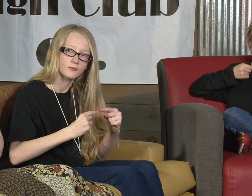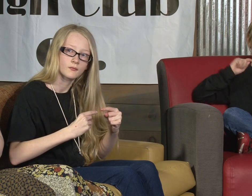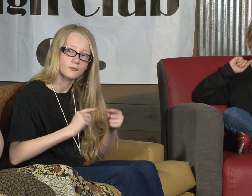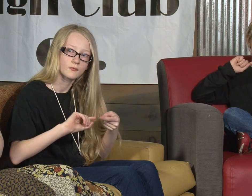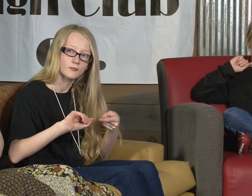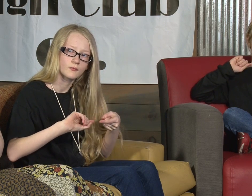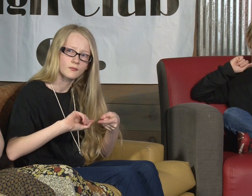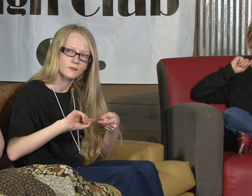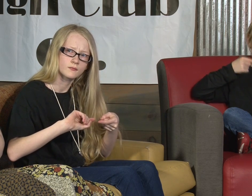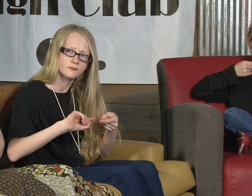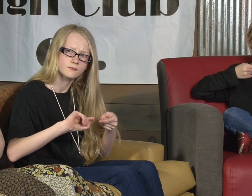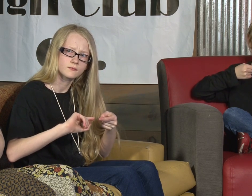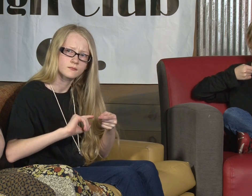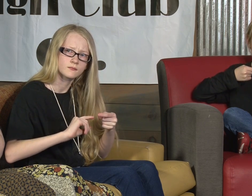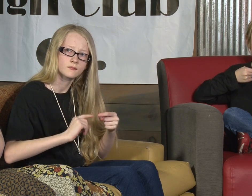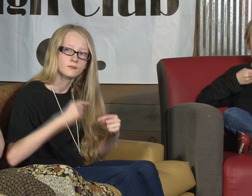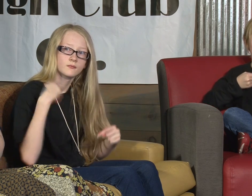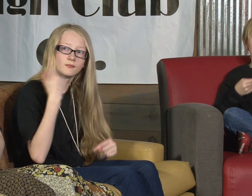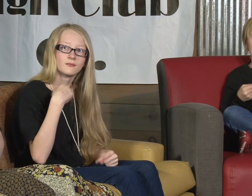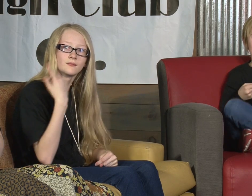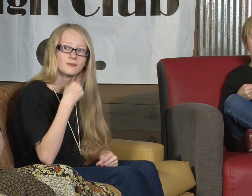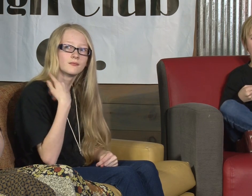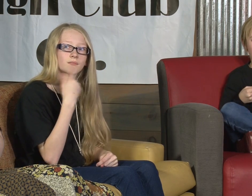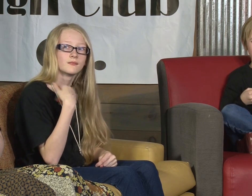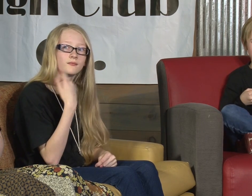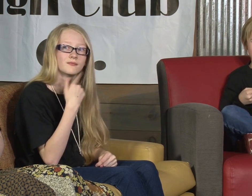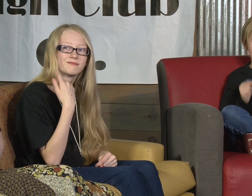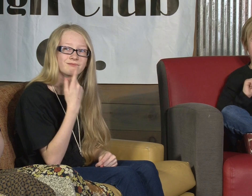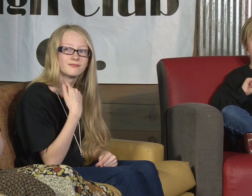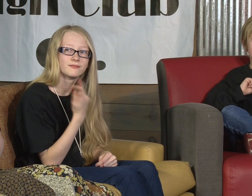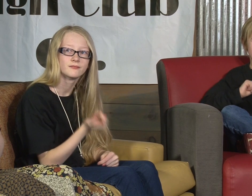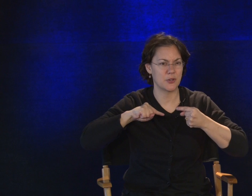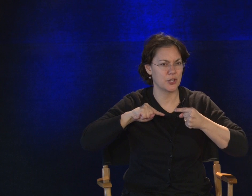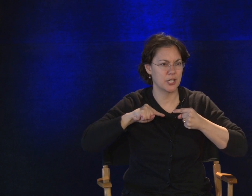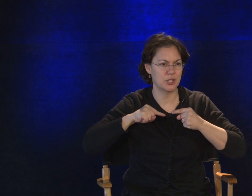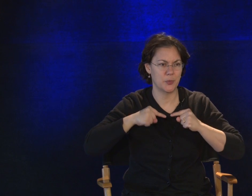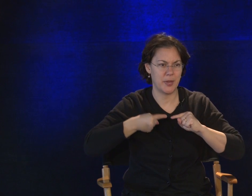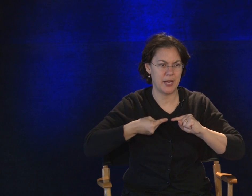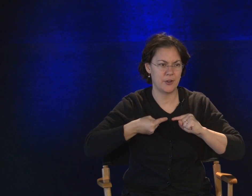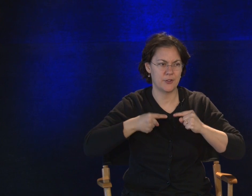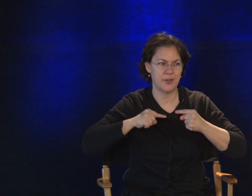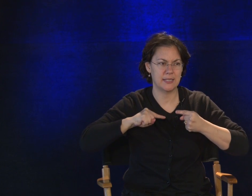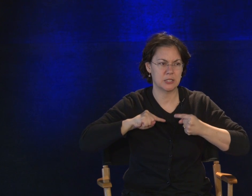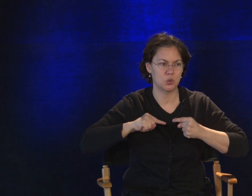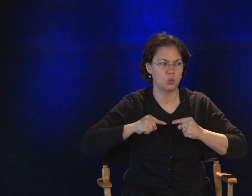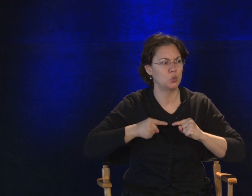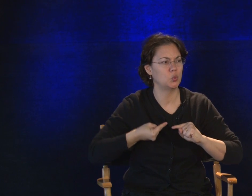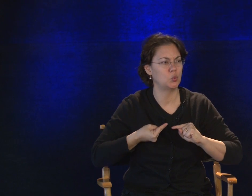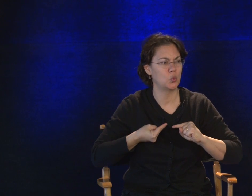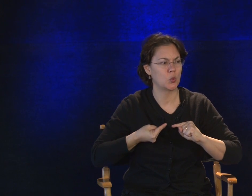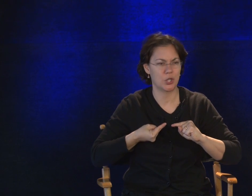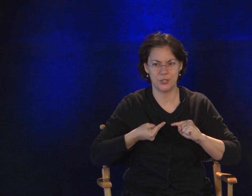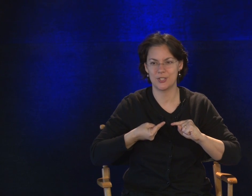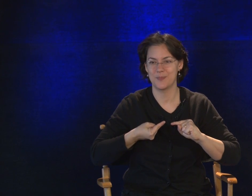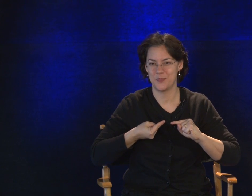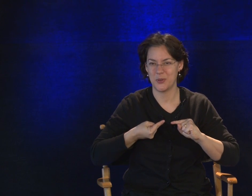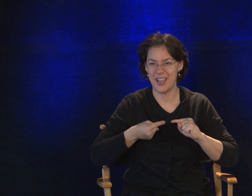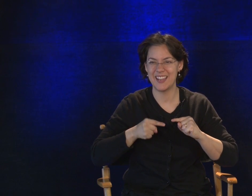pain is what? Your face. That's right. Face. So you're going to show pain on your face. Ooh. Hurts. Okay.